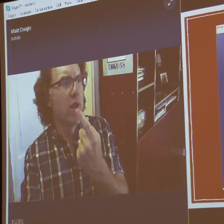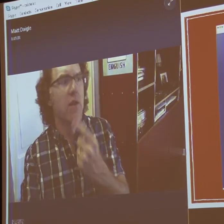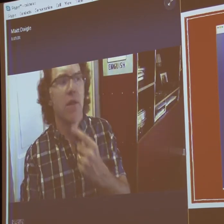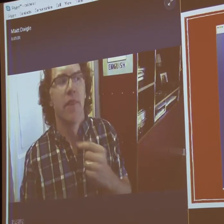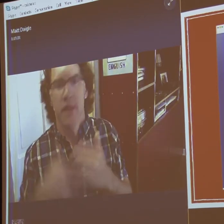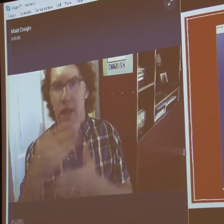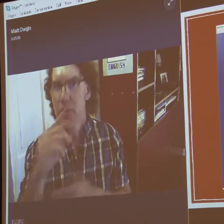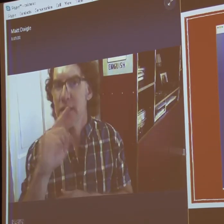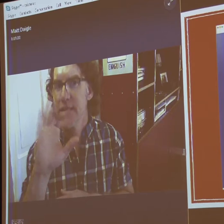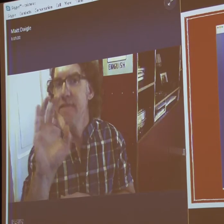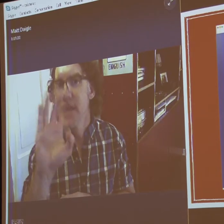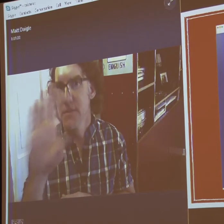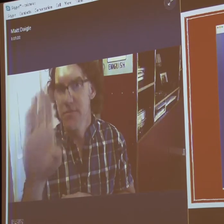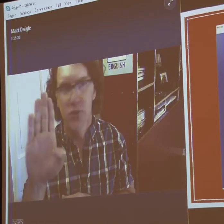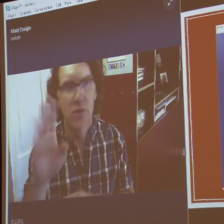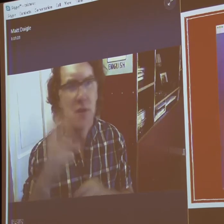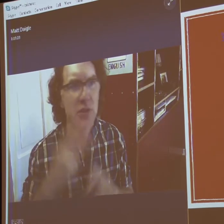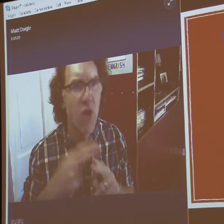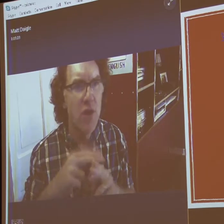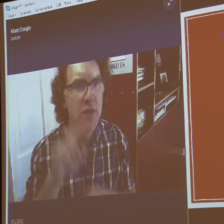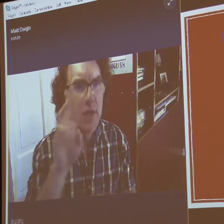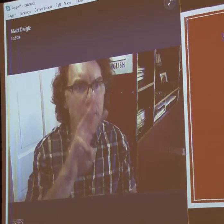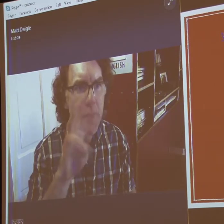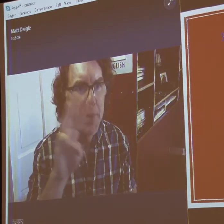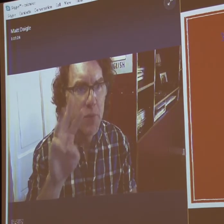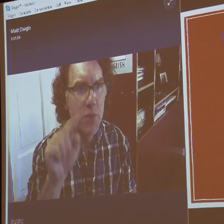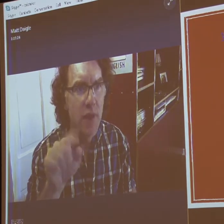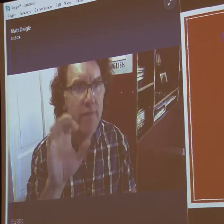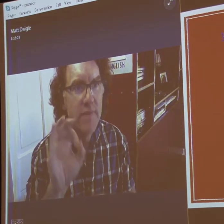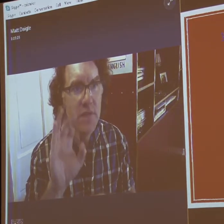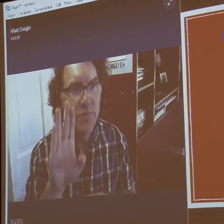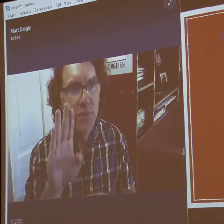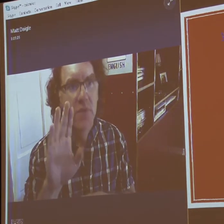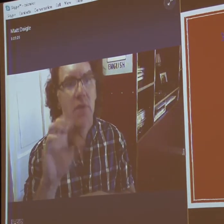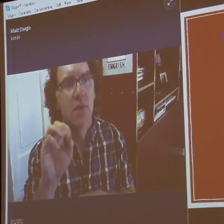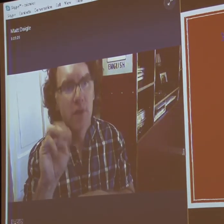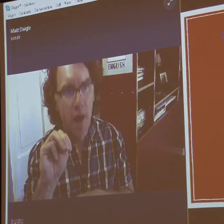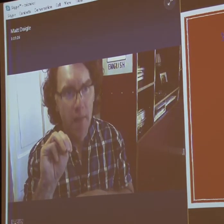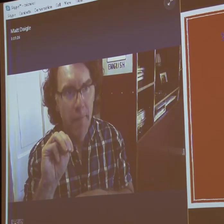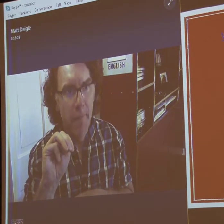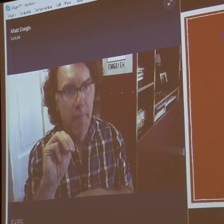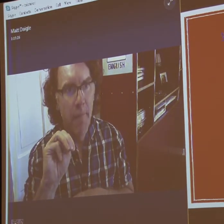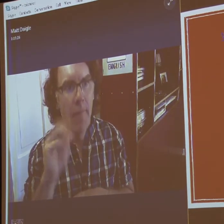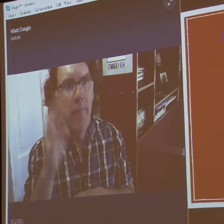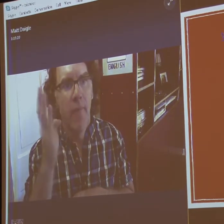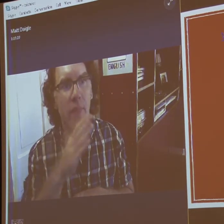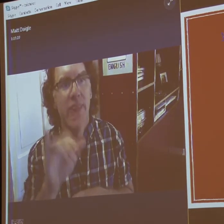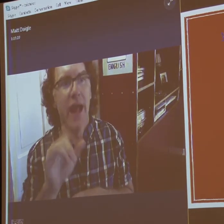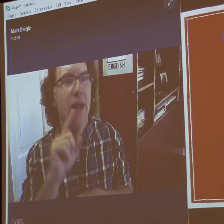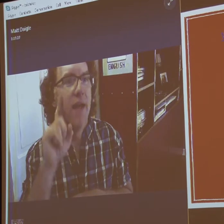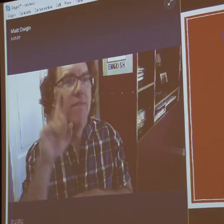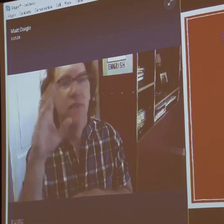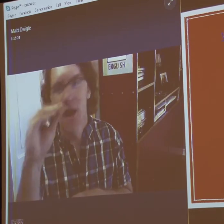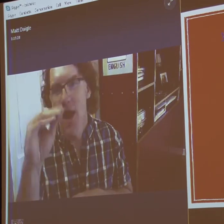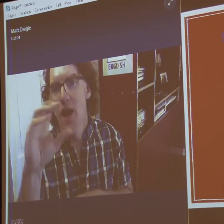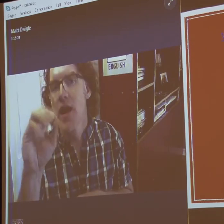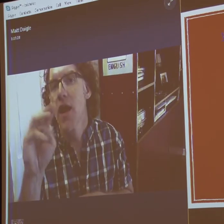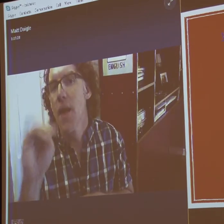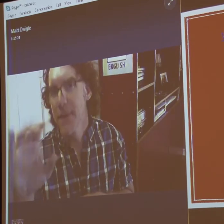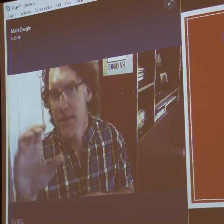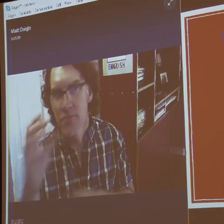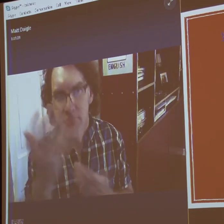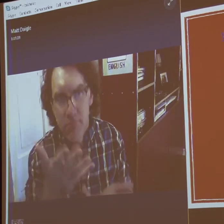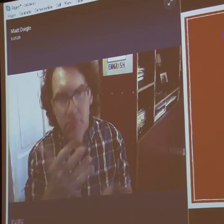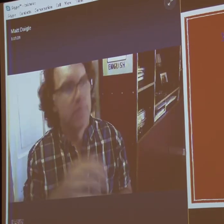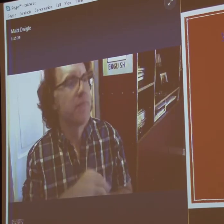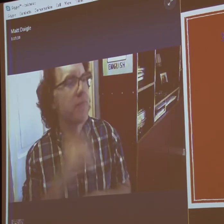And this panel, the next panel please, is our Facebook page. And that's www.facebook.com